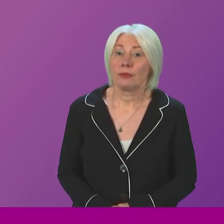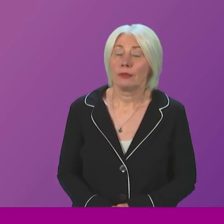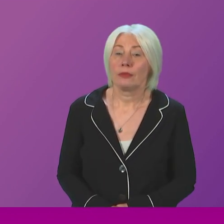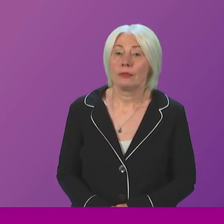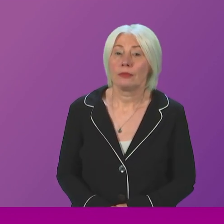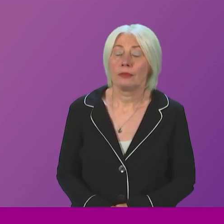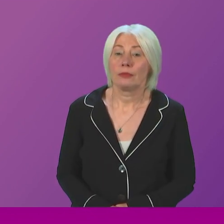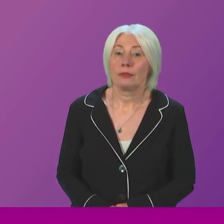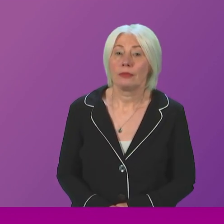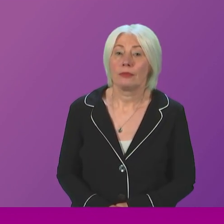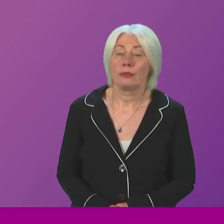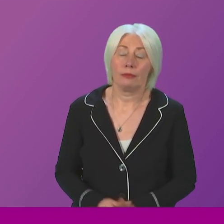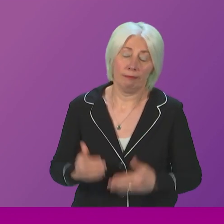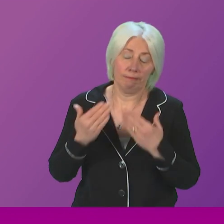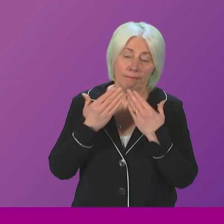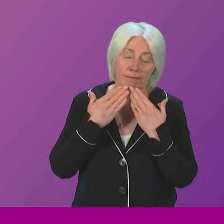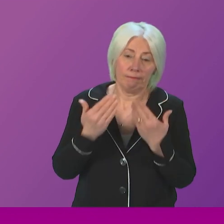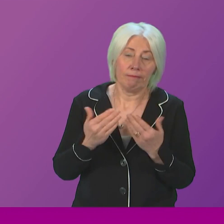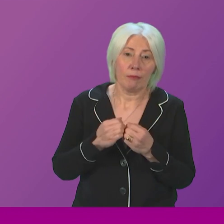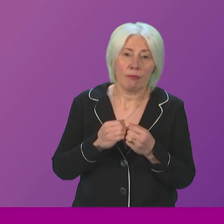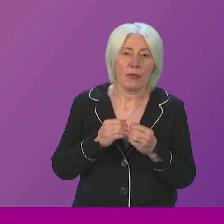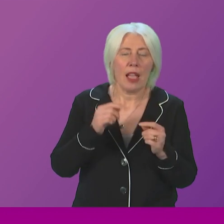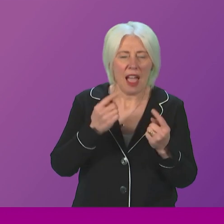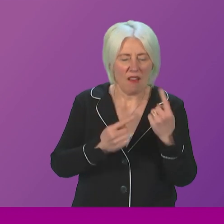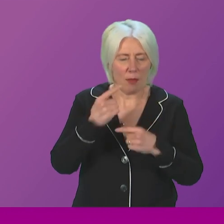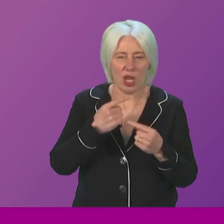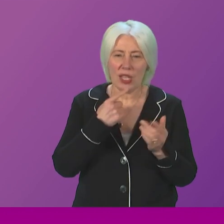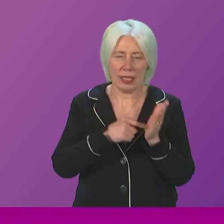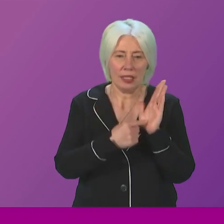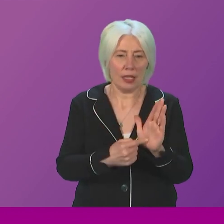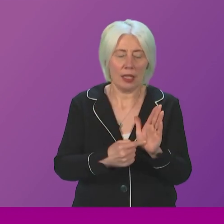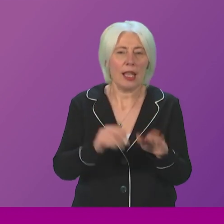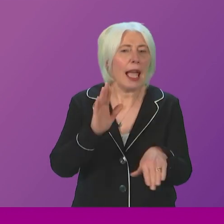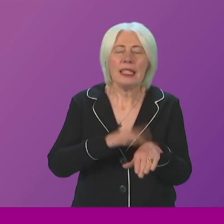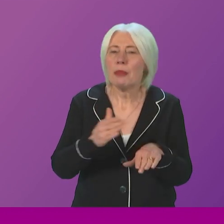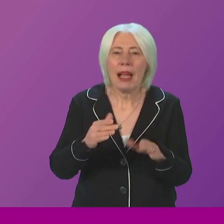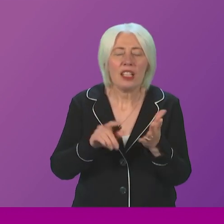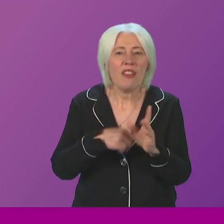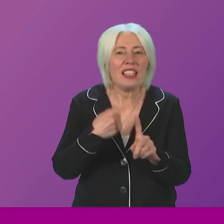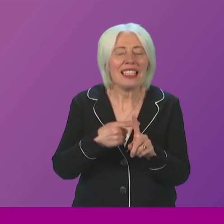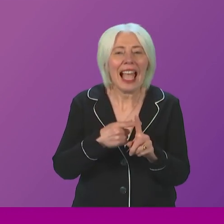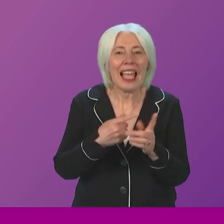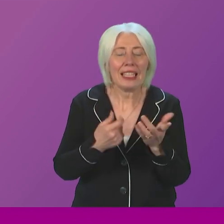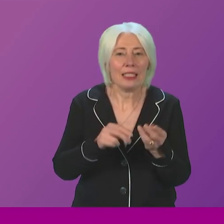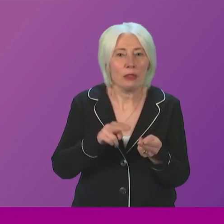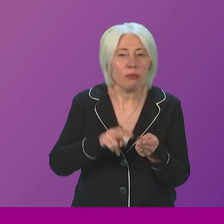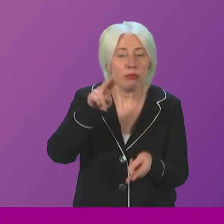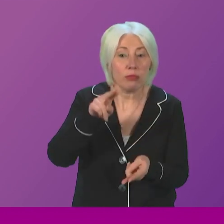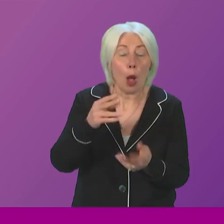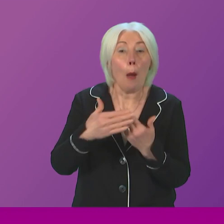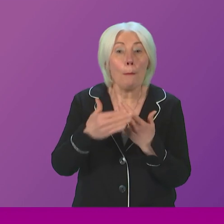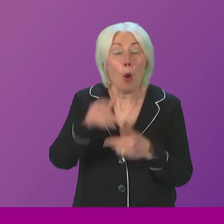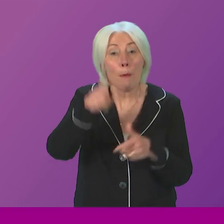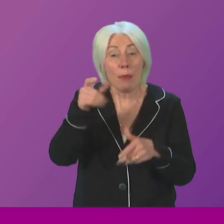Thank you. Data shows that, regardless of tax rate changes, Scotland continues to attract more